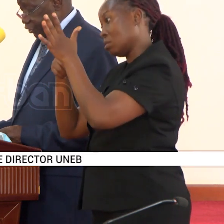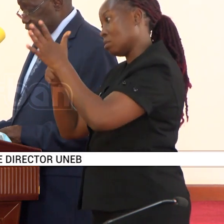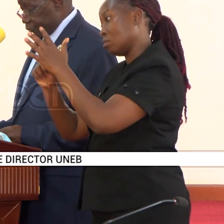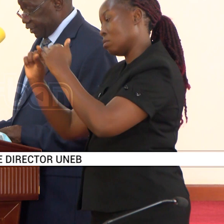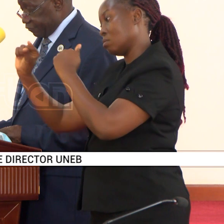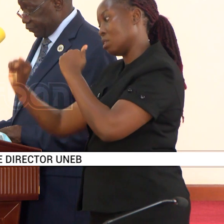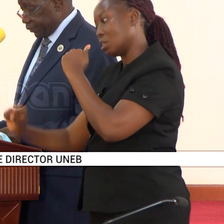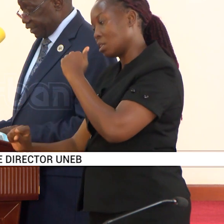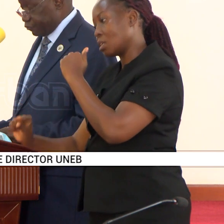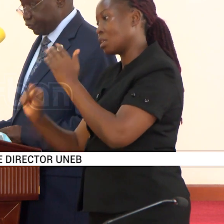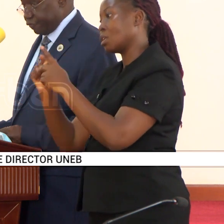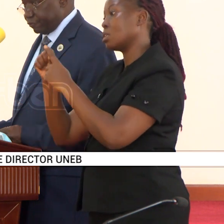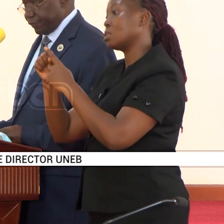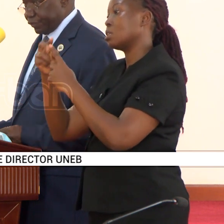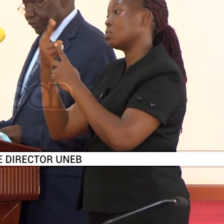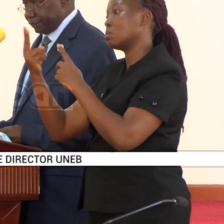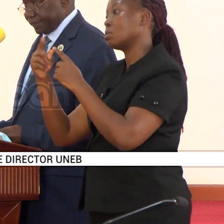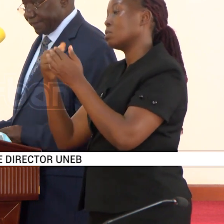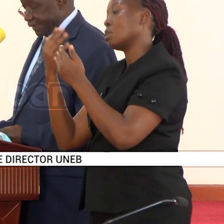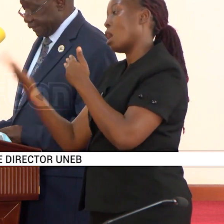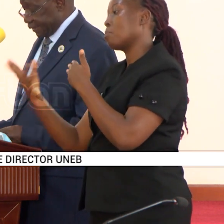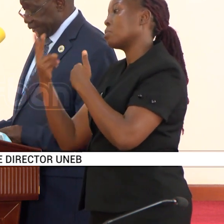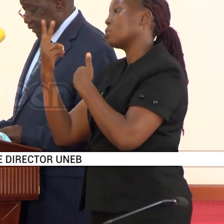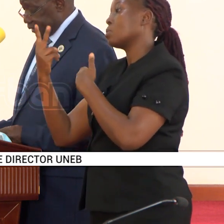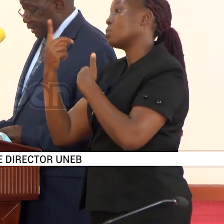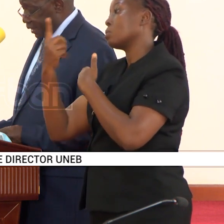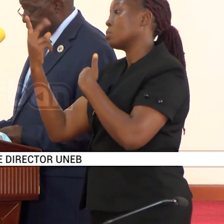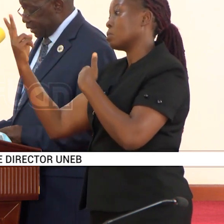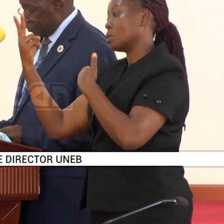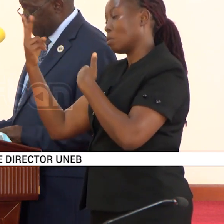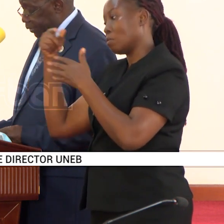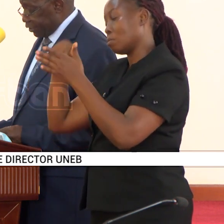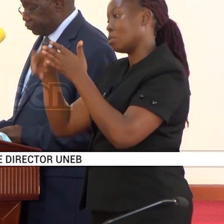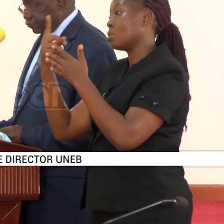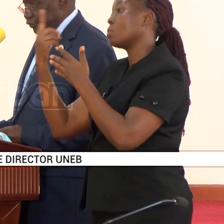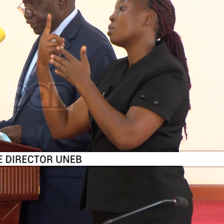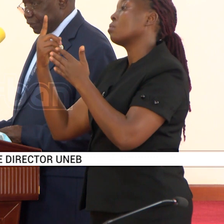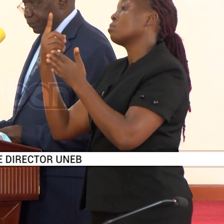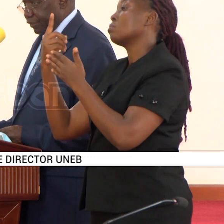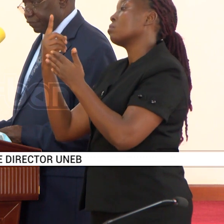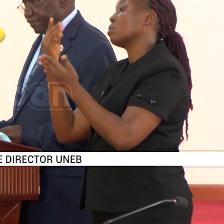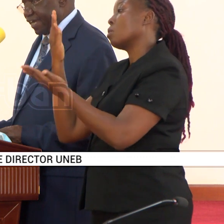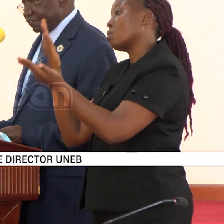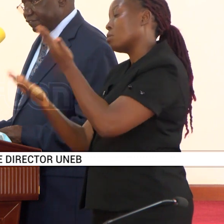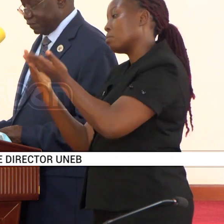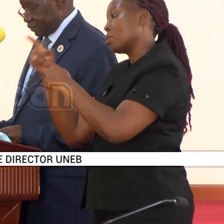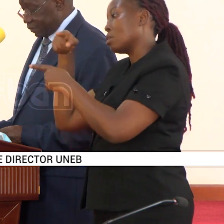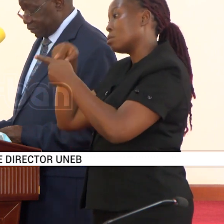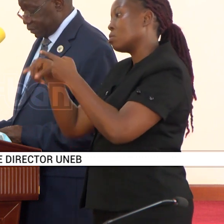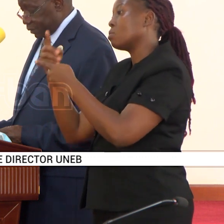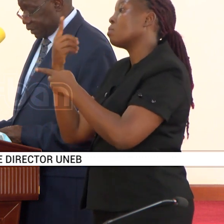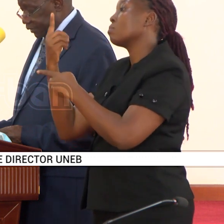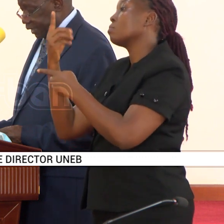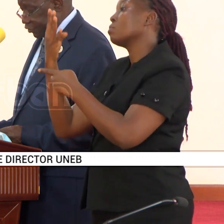the distinction two level, we have 12.1%, compared to 14.5%,